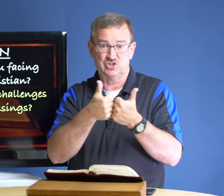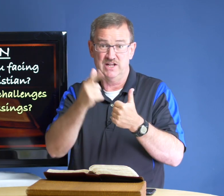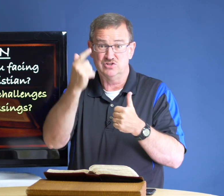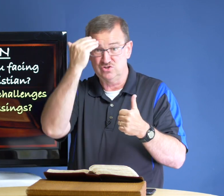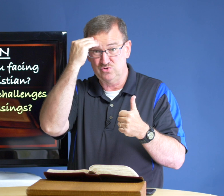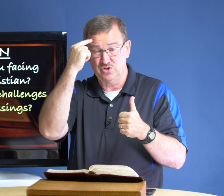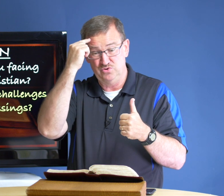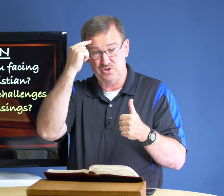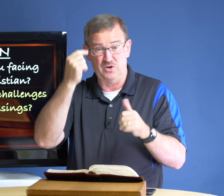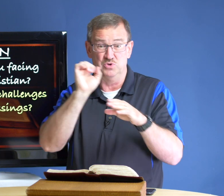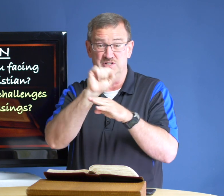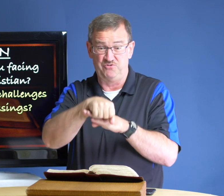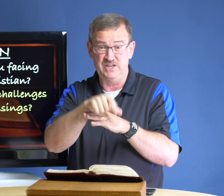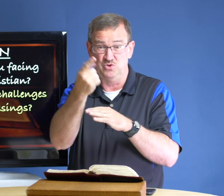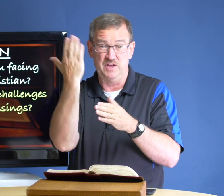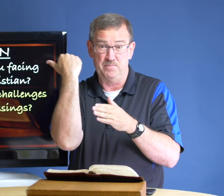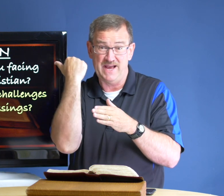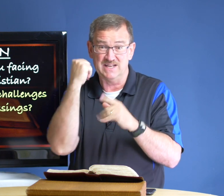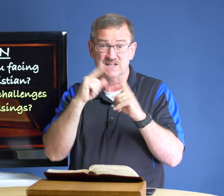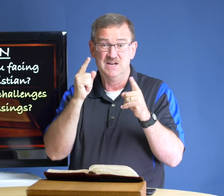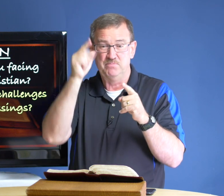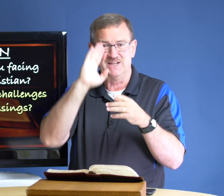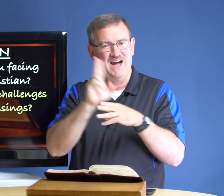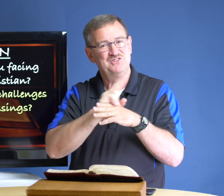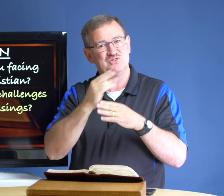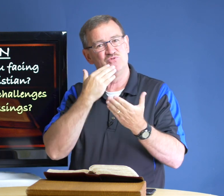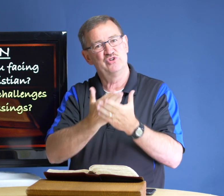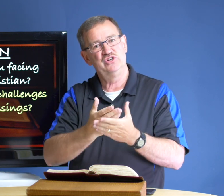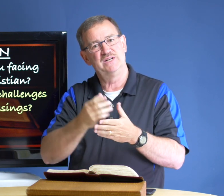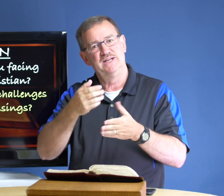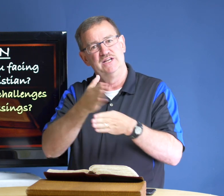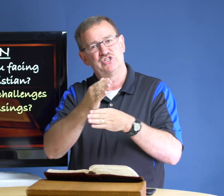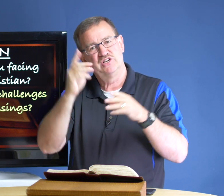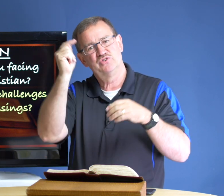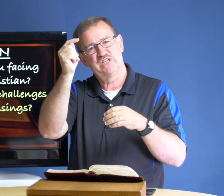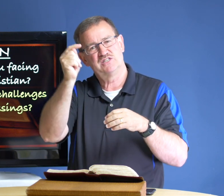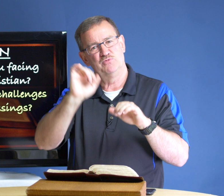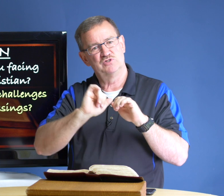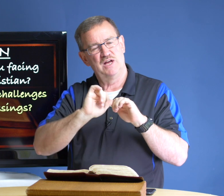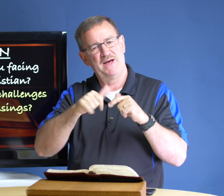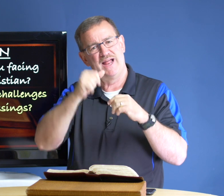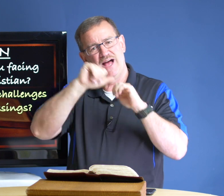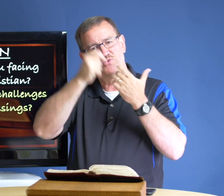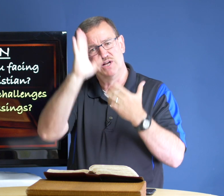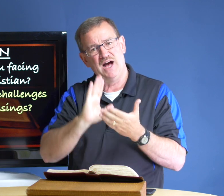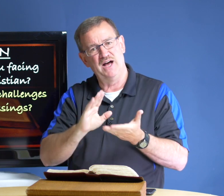challenges you thought you thought would defeat you in the past but god used them for good and share those testimonies about how god